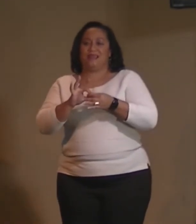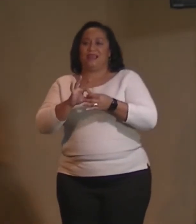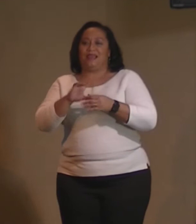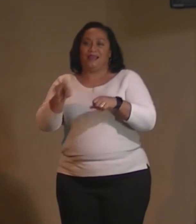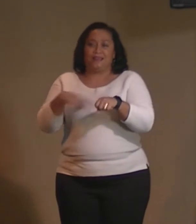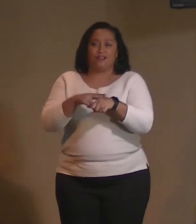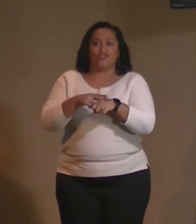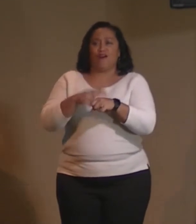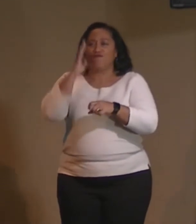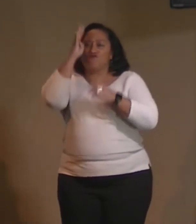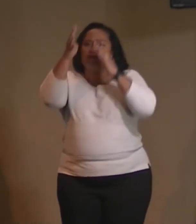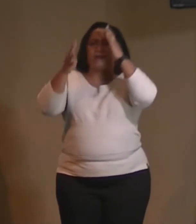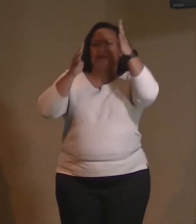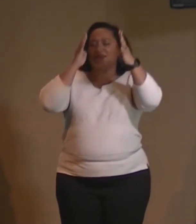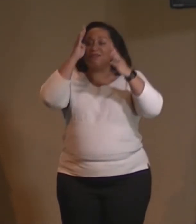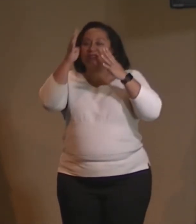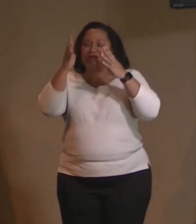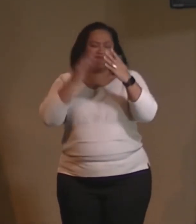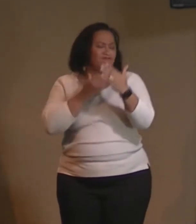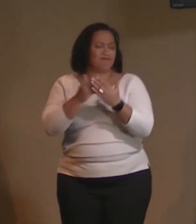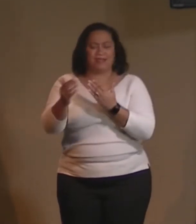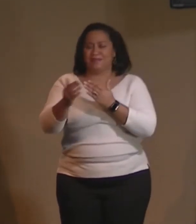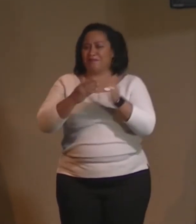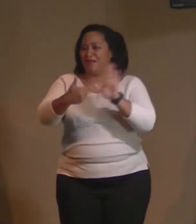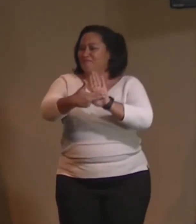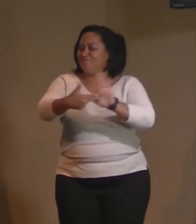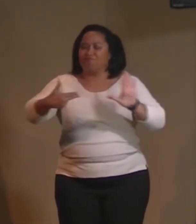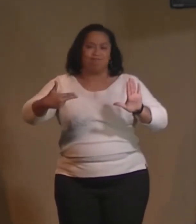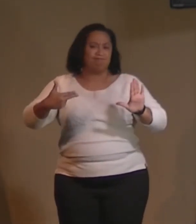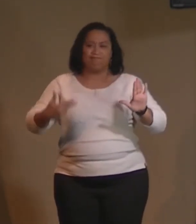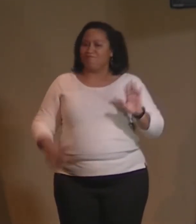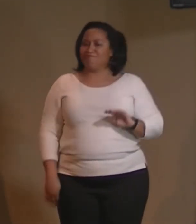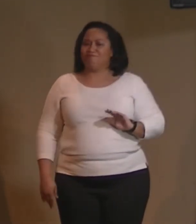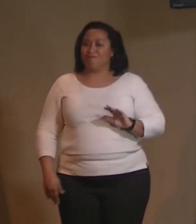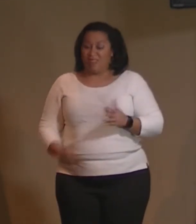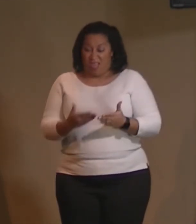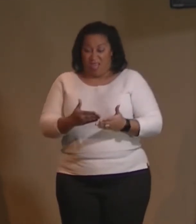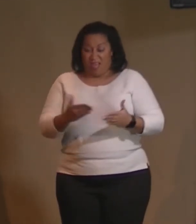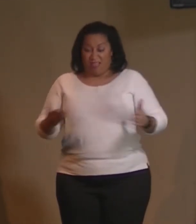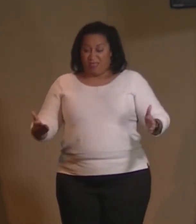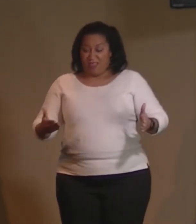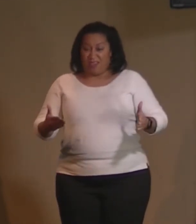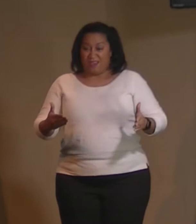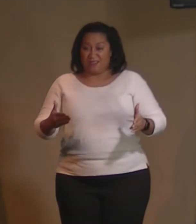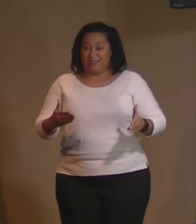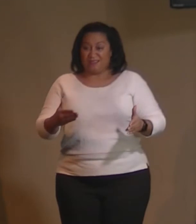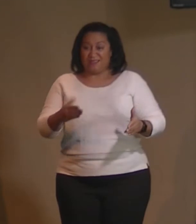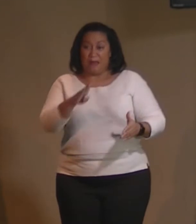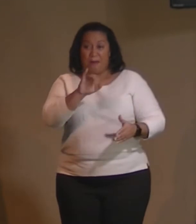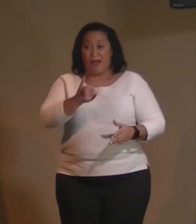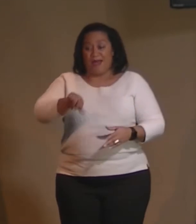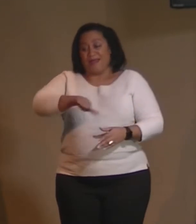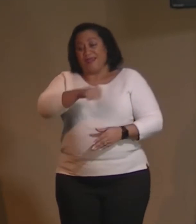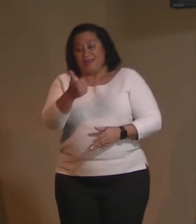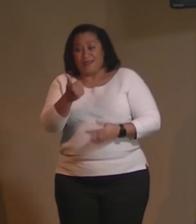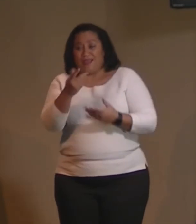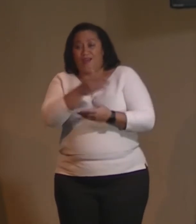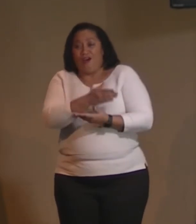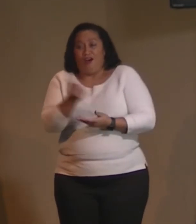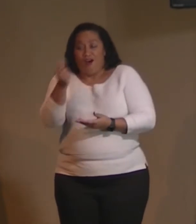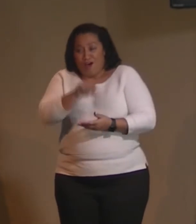of creativity. Doesn't matter what you call it. A thing by any other name would smell just as sweet.